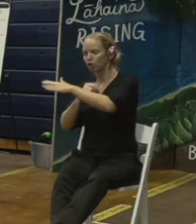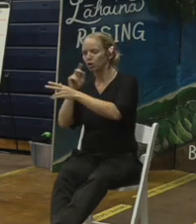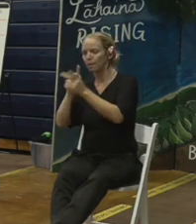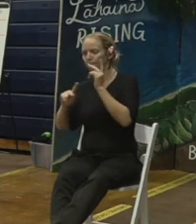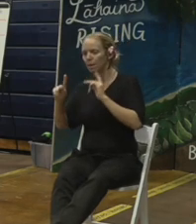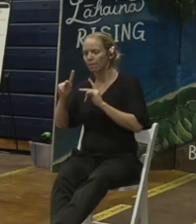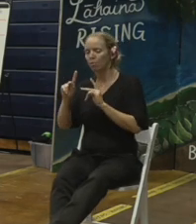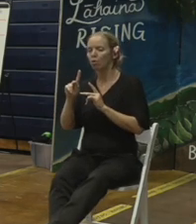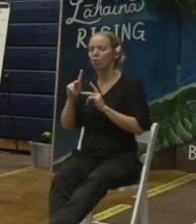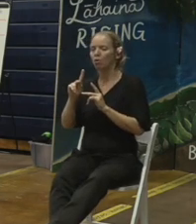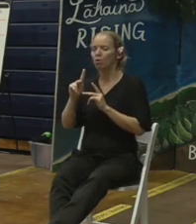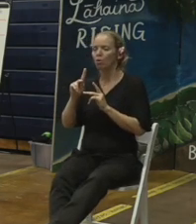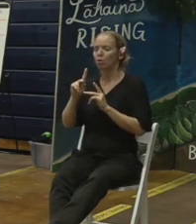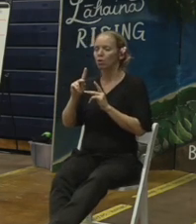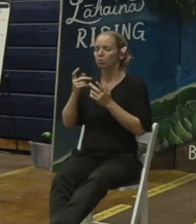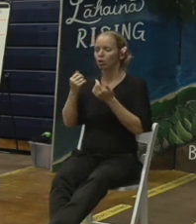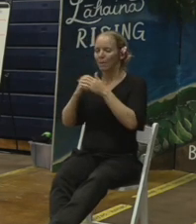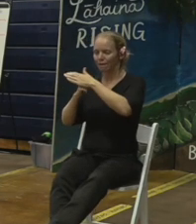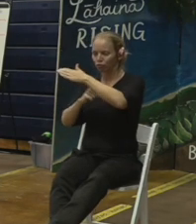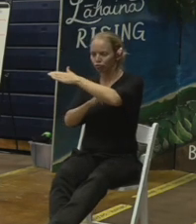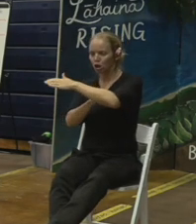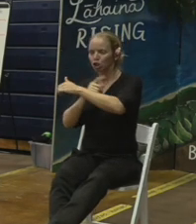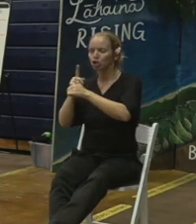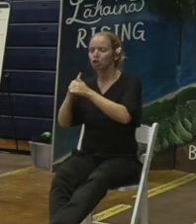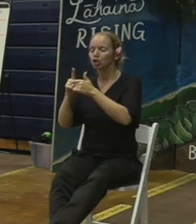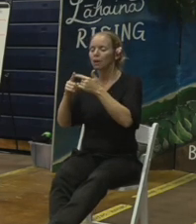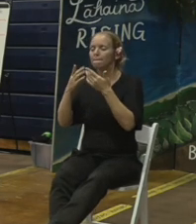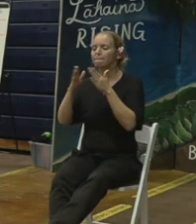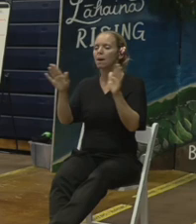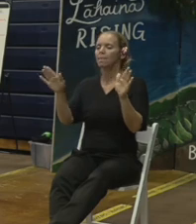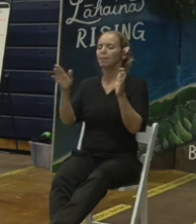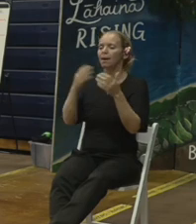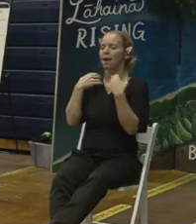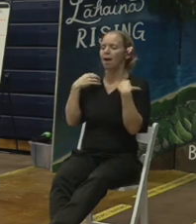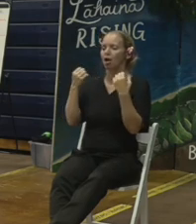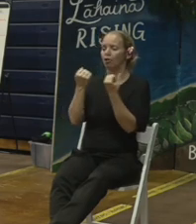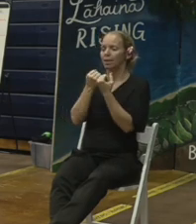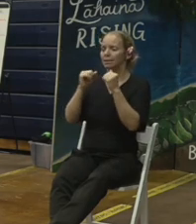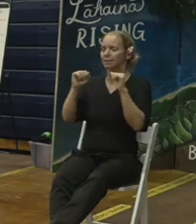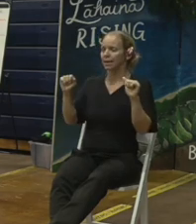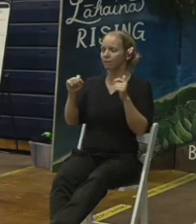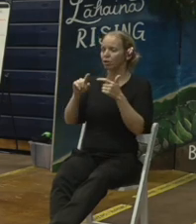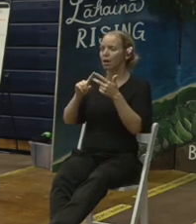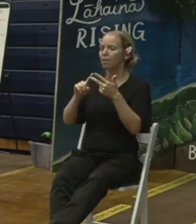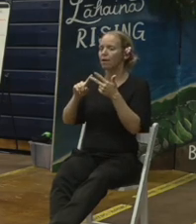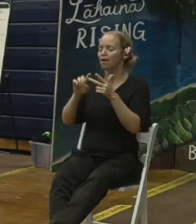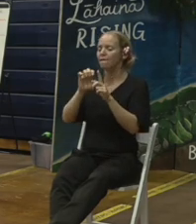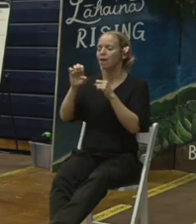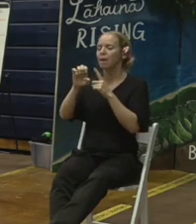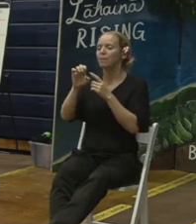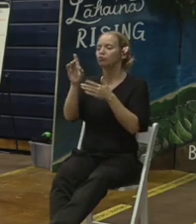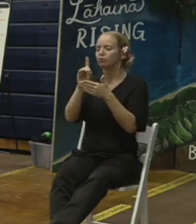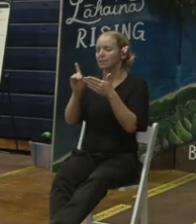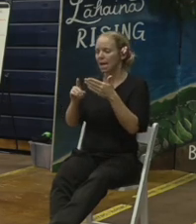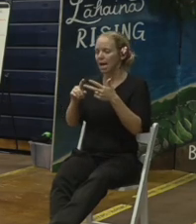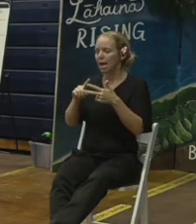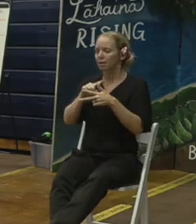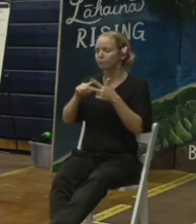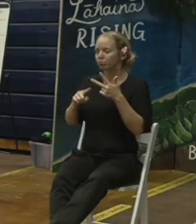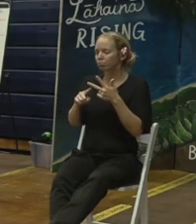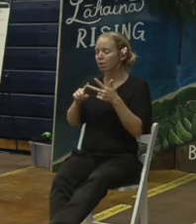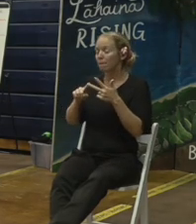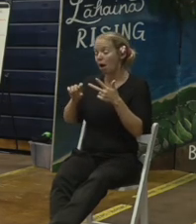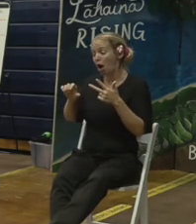public health and safety environmental concerns criteria as I mentioned there's other factors that I am not an expert on